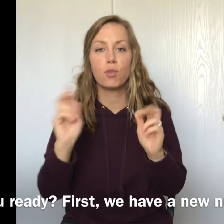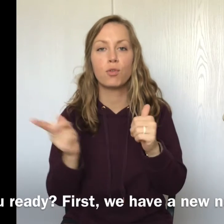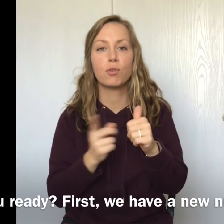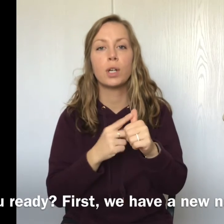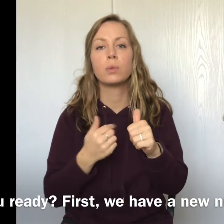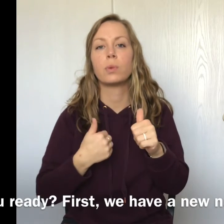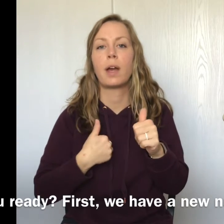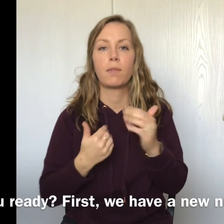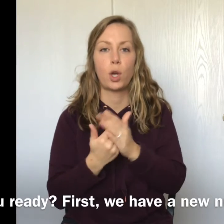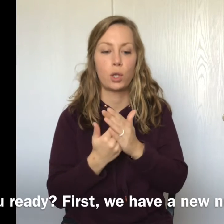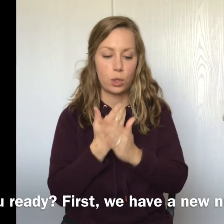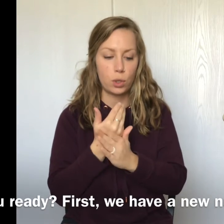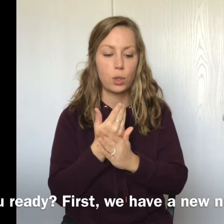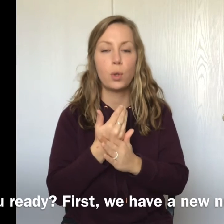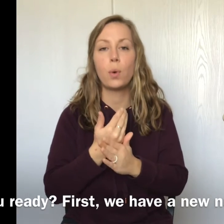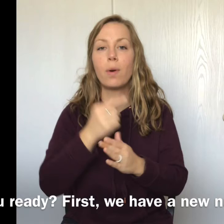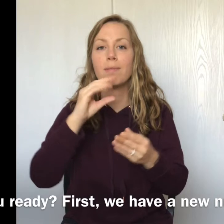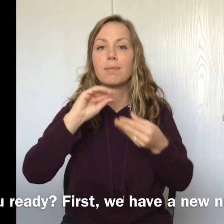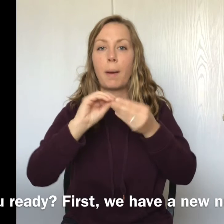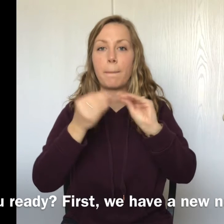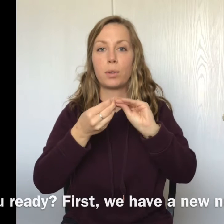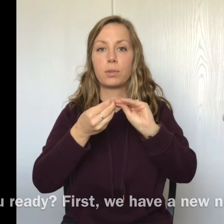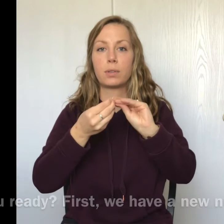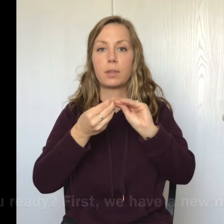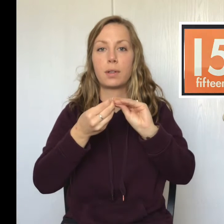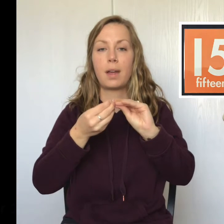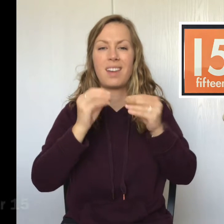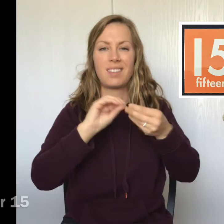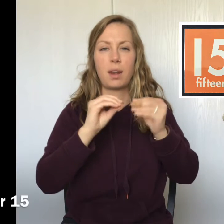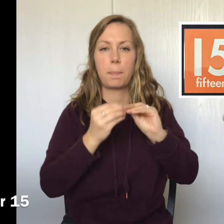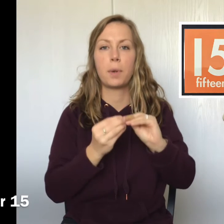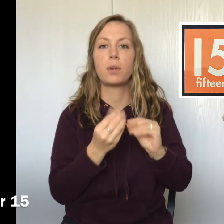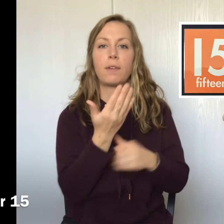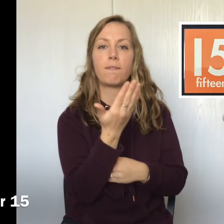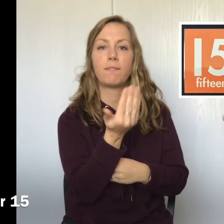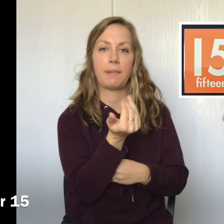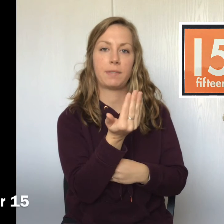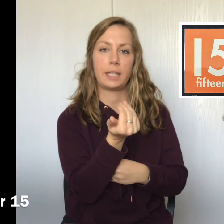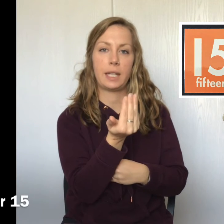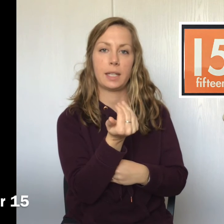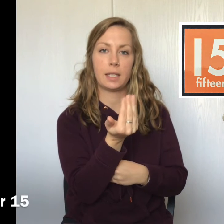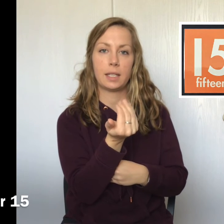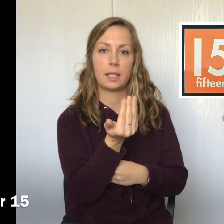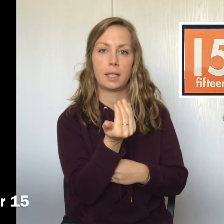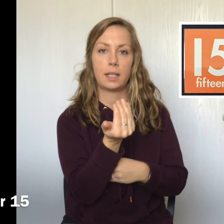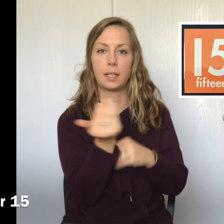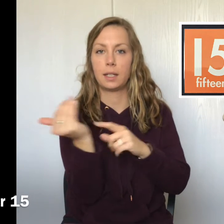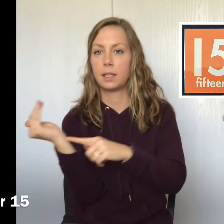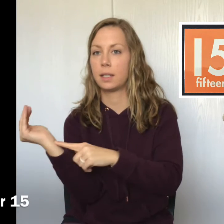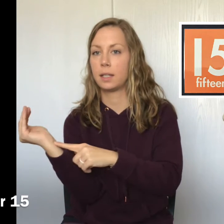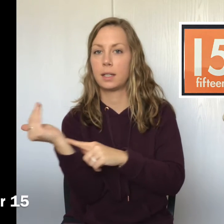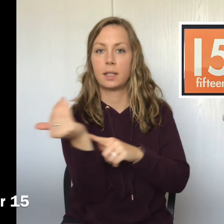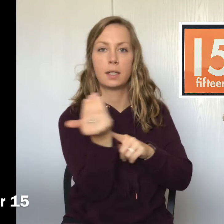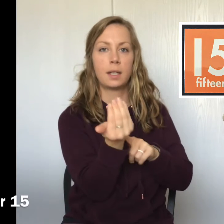you ready? First, we have a new number. Number 15. Looks like this.